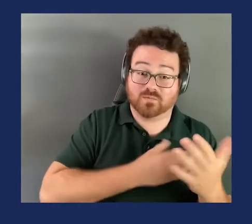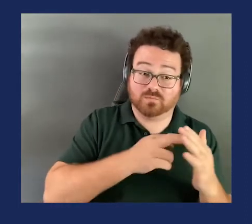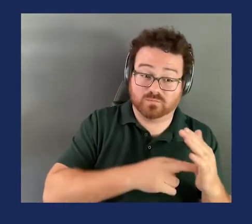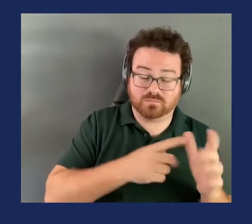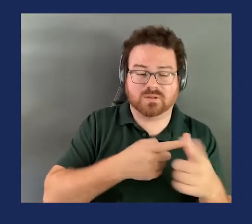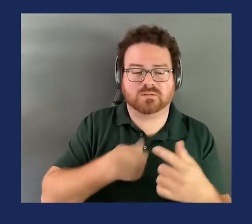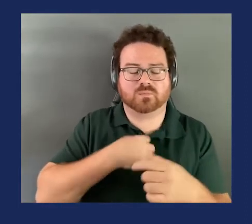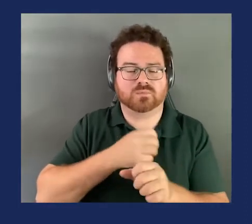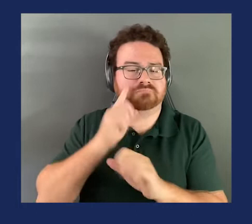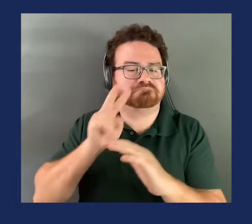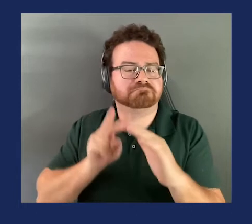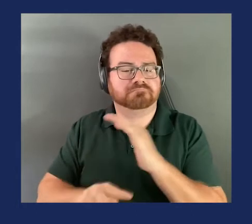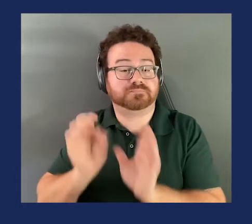of them.